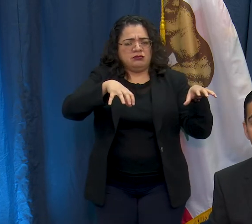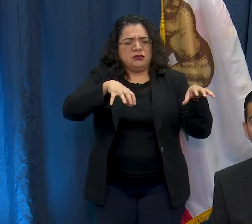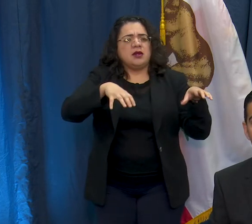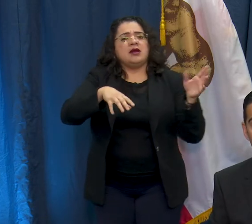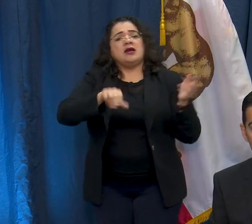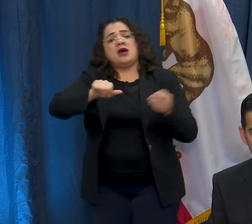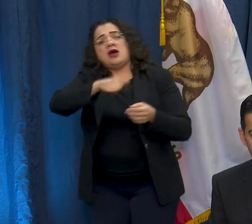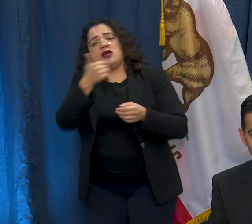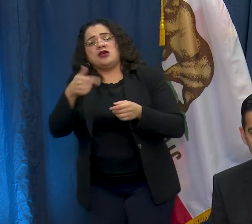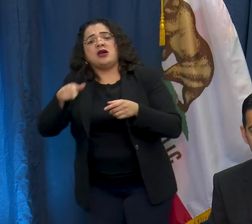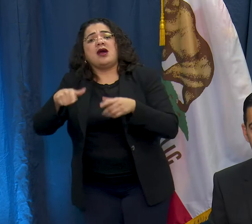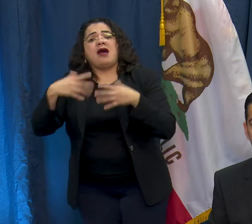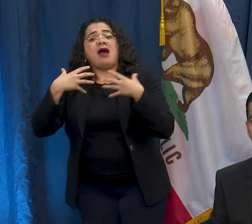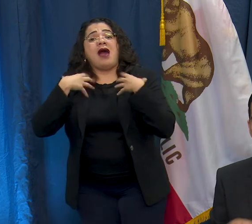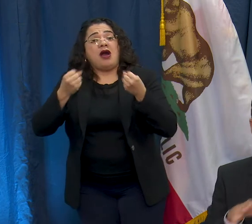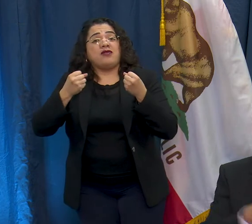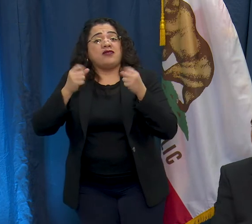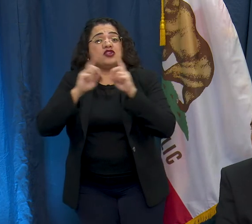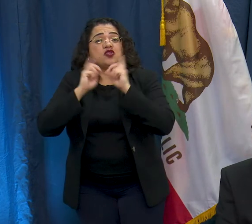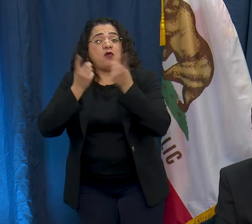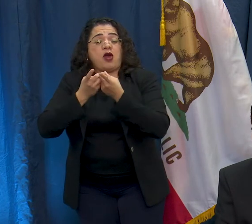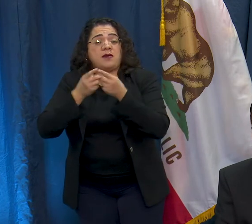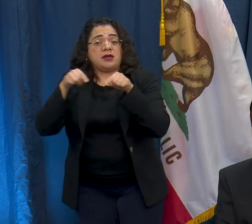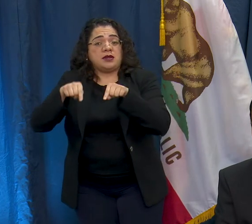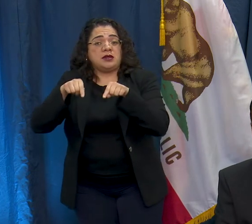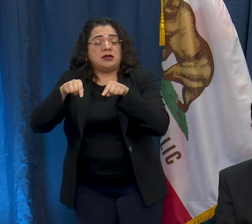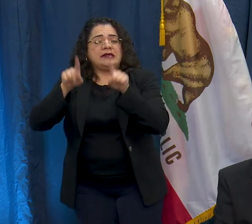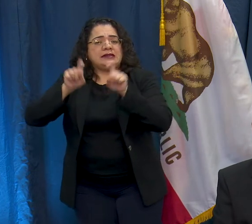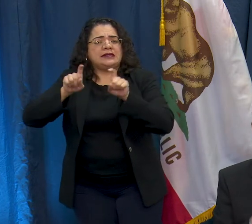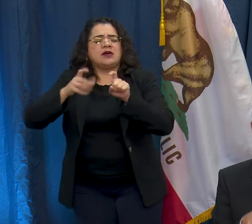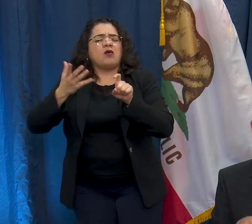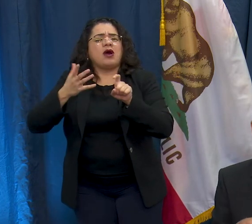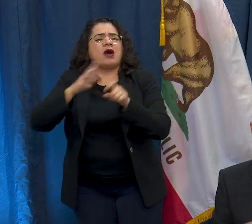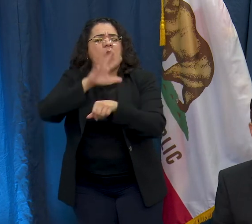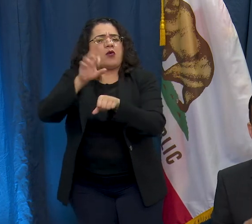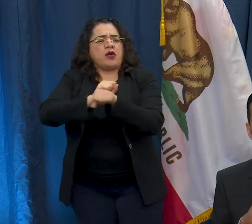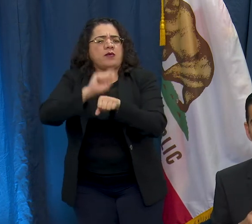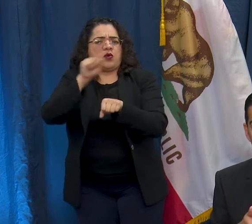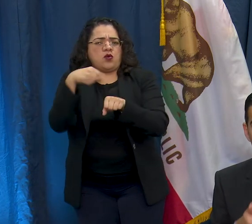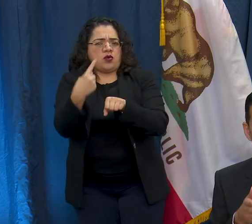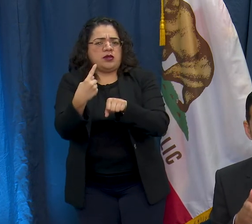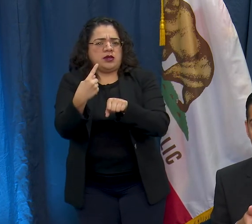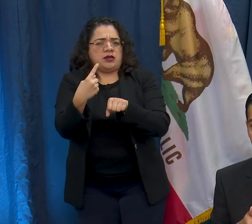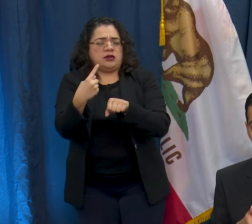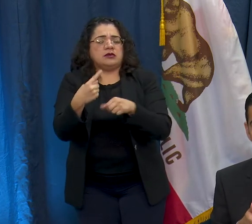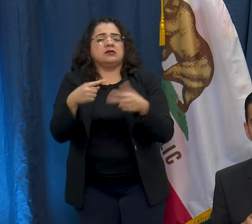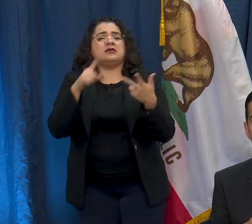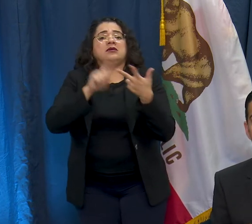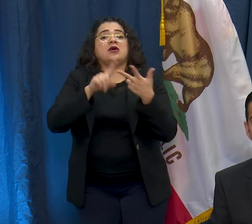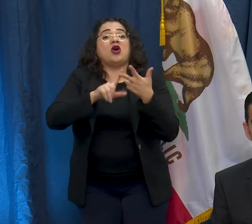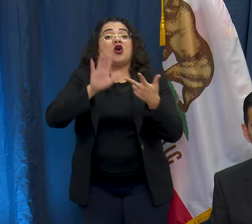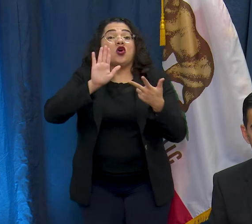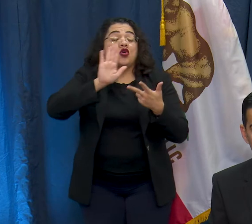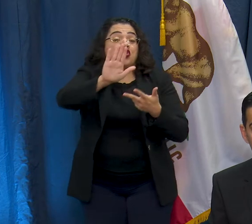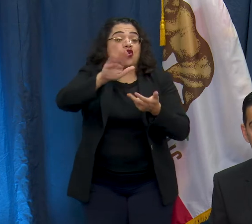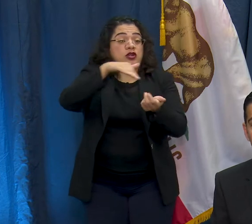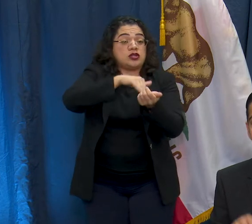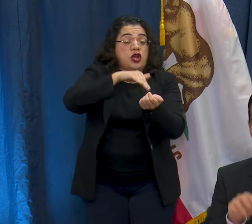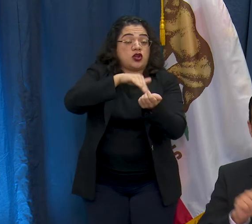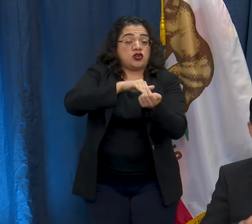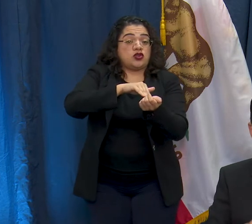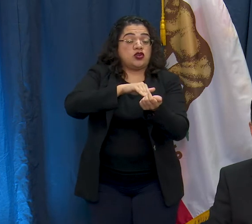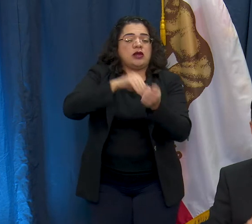center we have at the Health Department that is by appointment only, and then of course your doctor if you have a physician